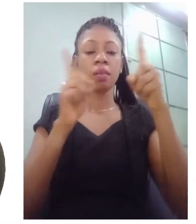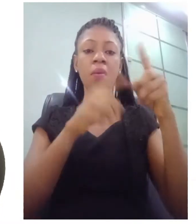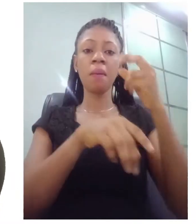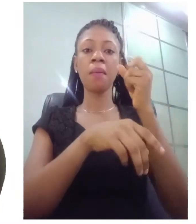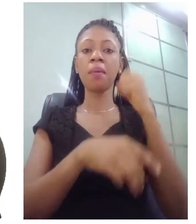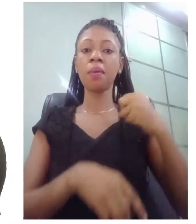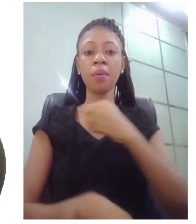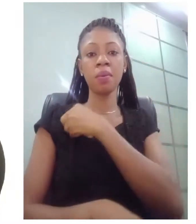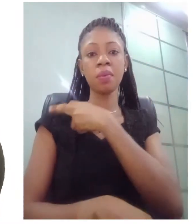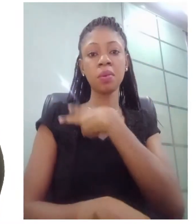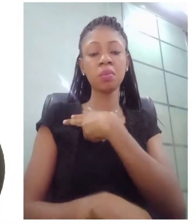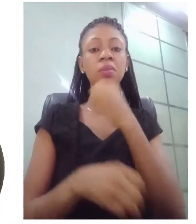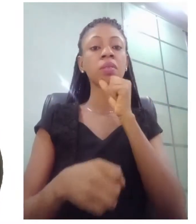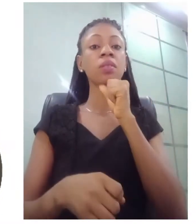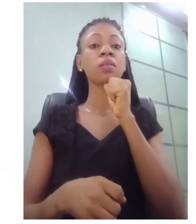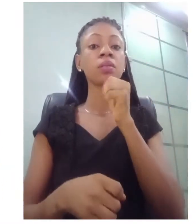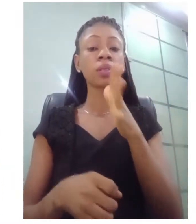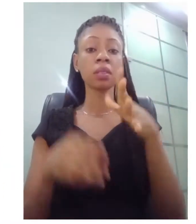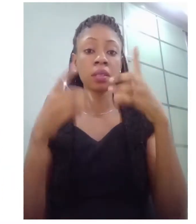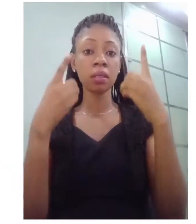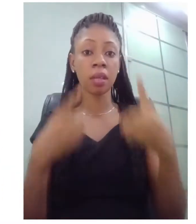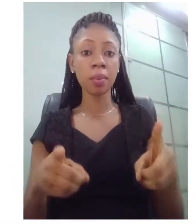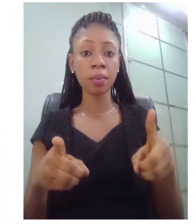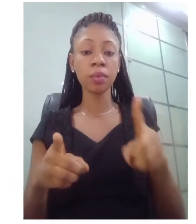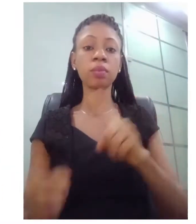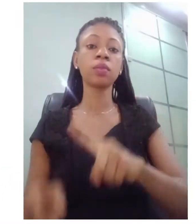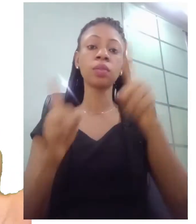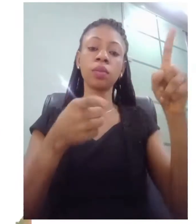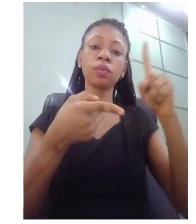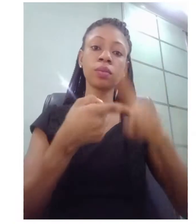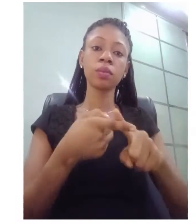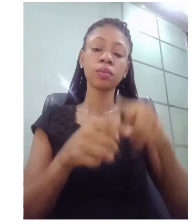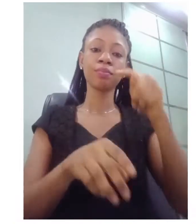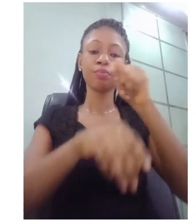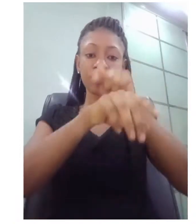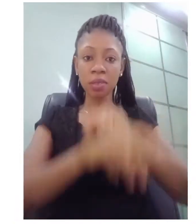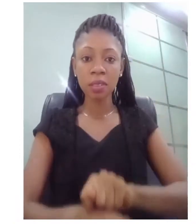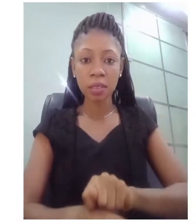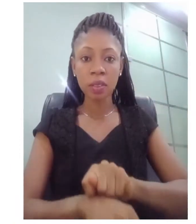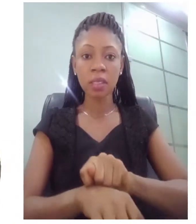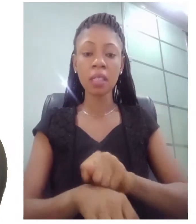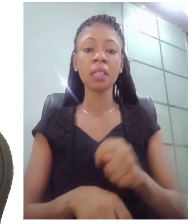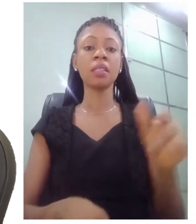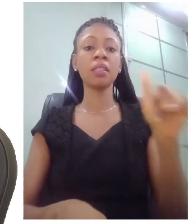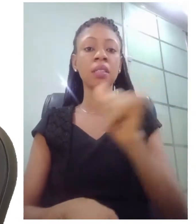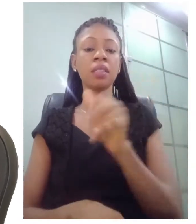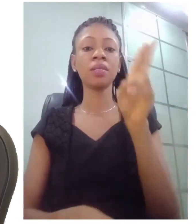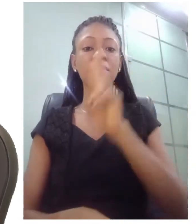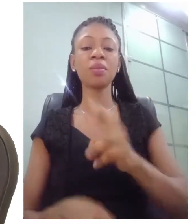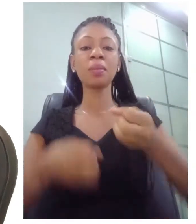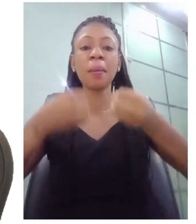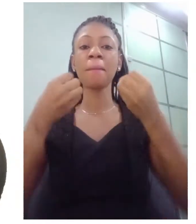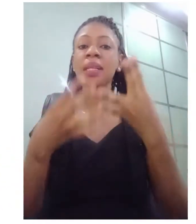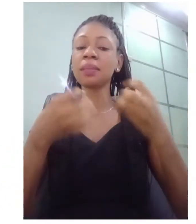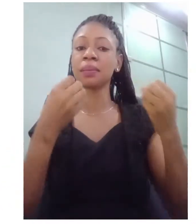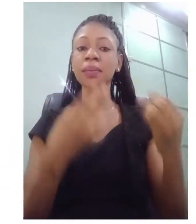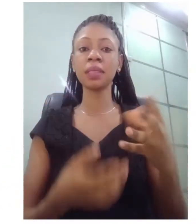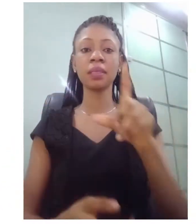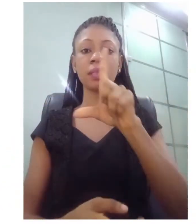hospital. Nothing happened and she was taken to the traditional and they used many many leaves according to